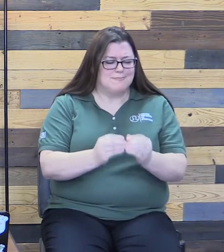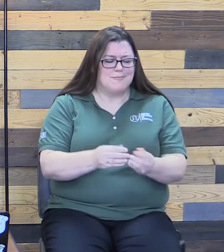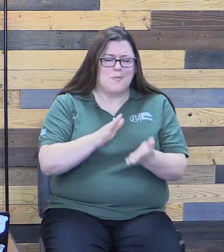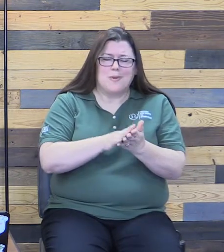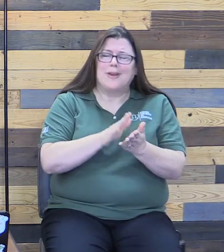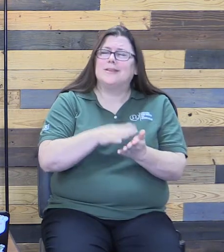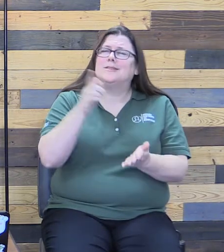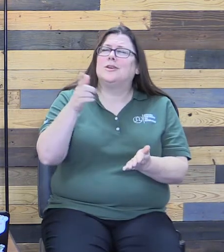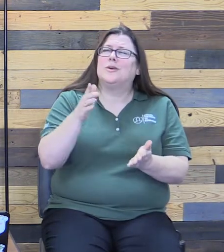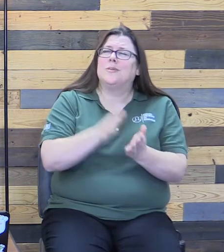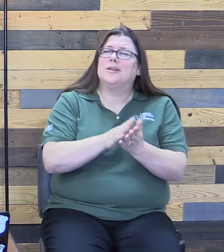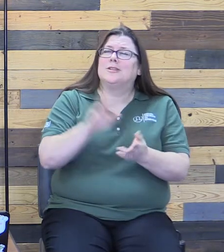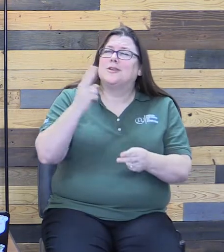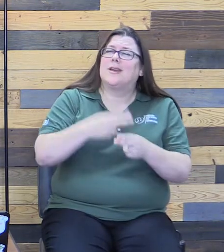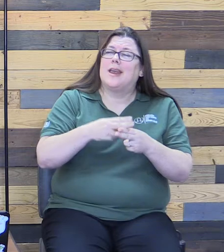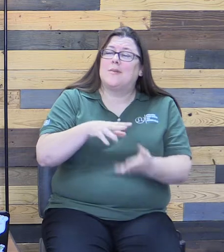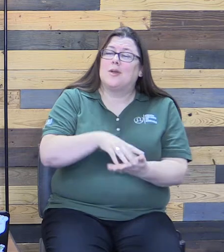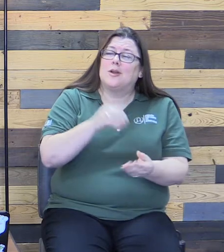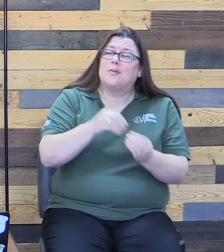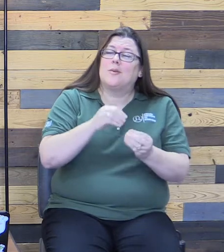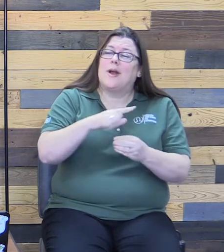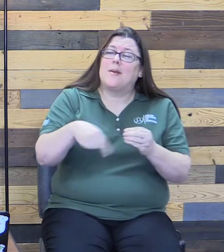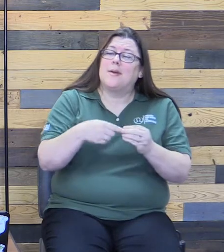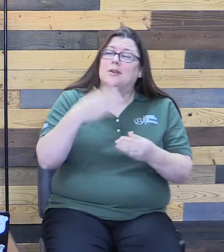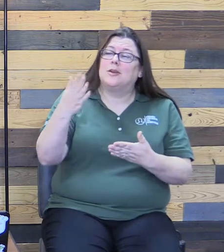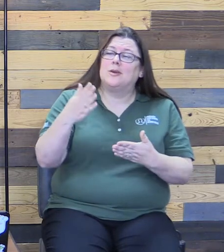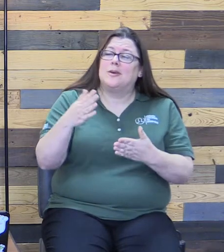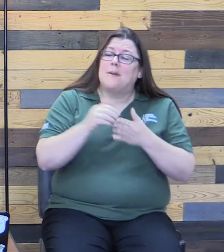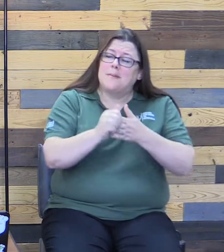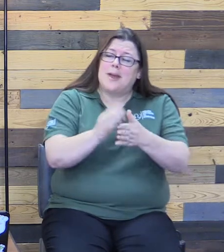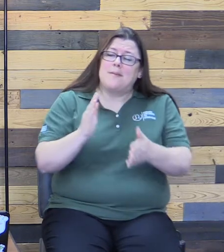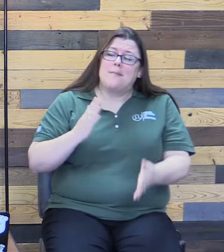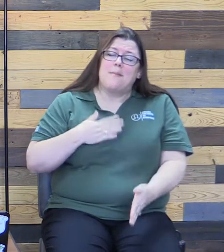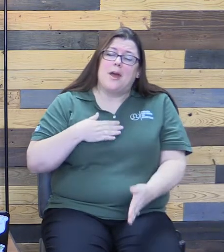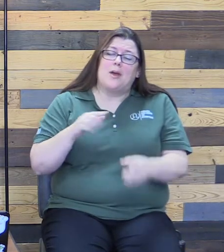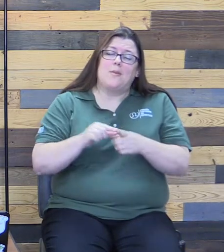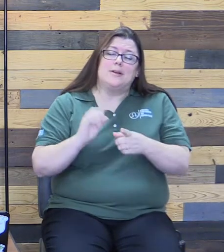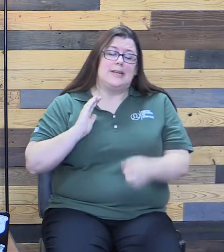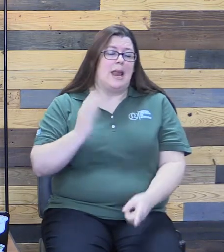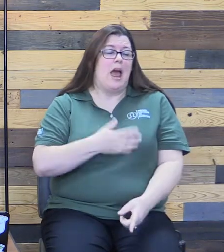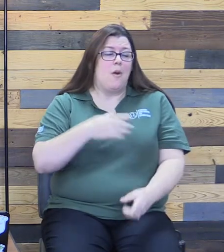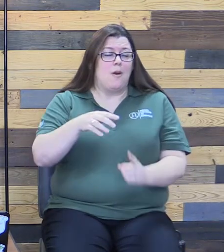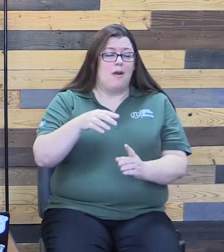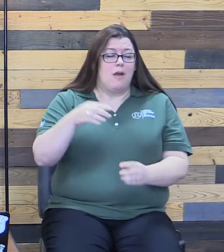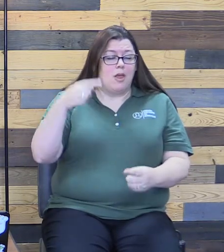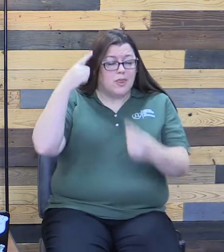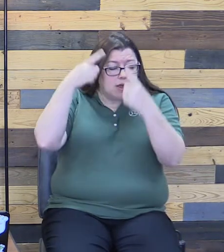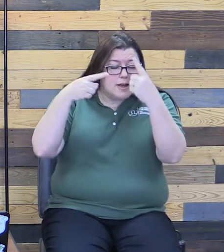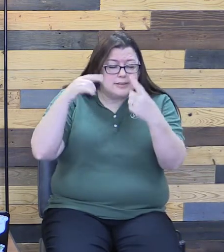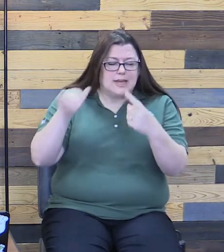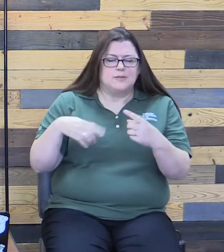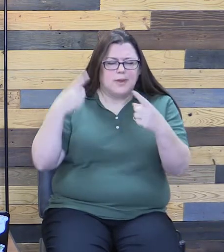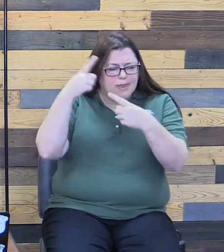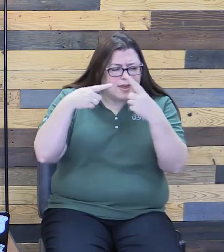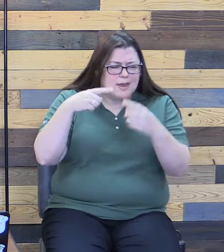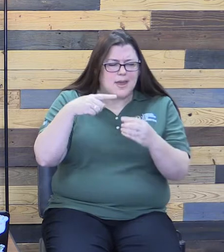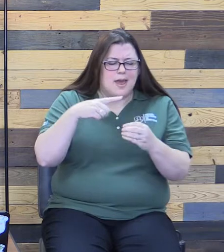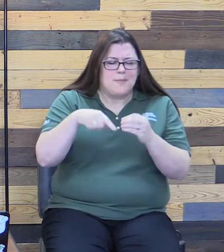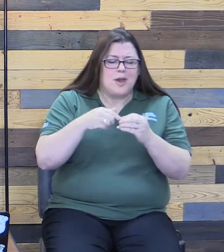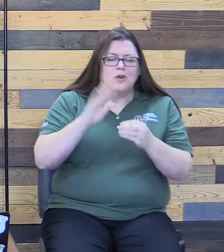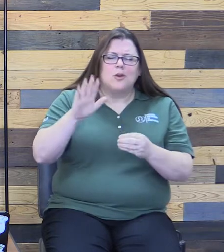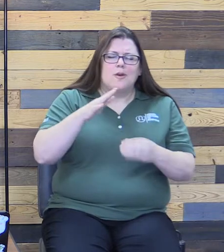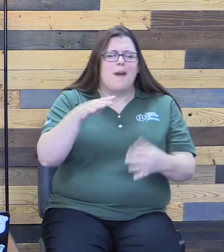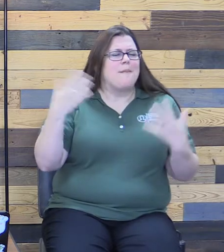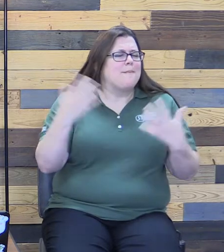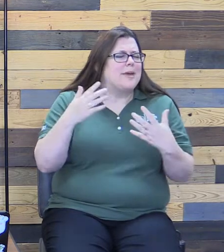your name, and learn more about you. Please guide my words and our thoughts as we meditate on your amazing kingdom and the